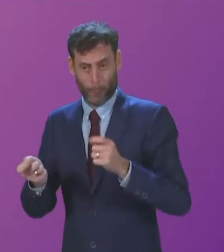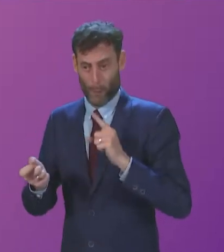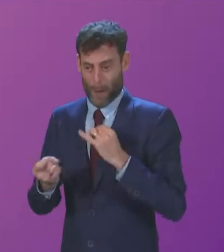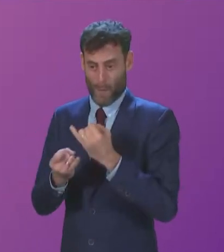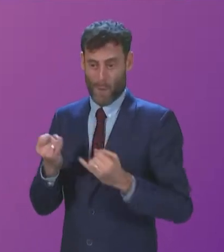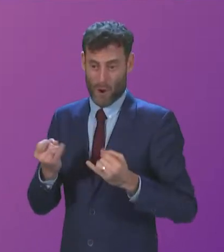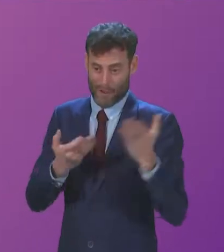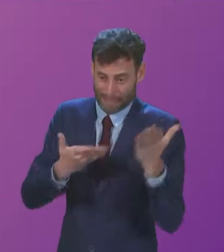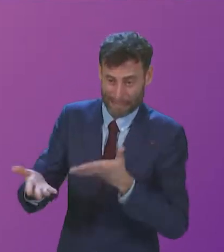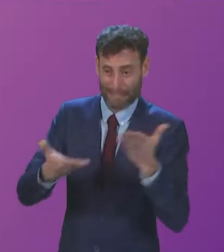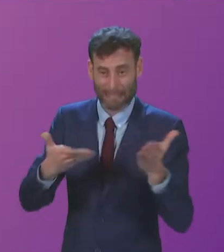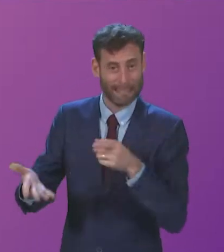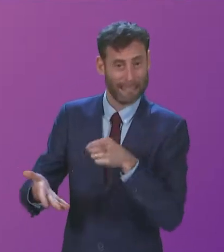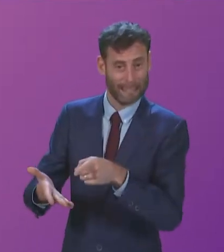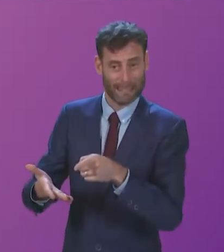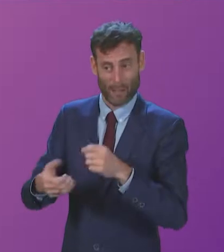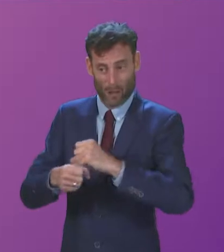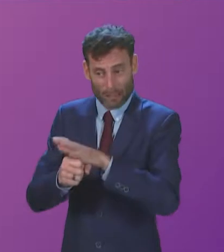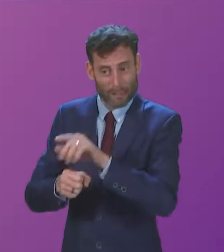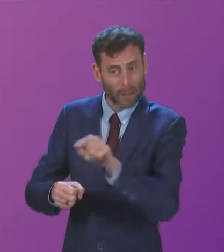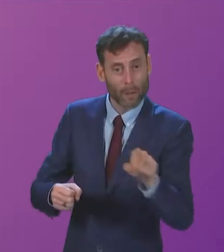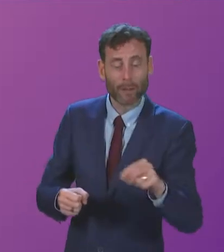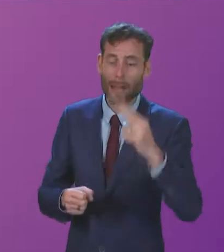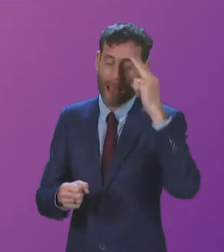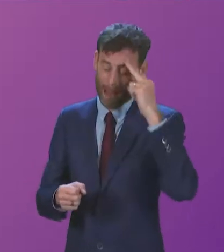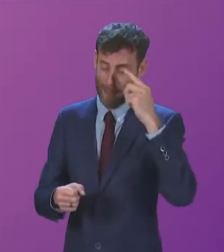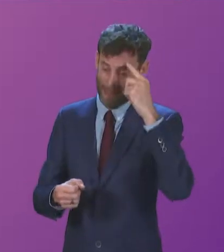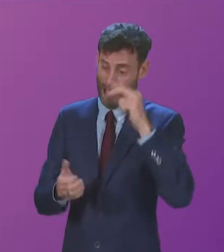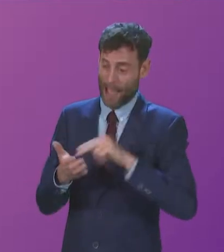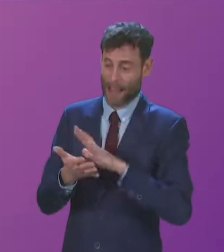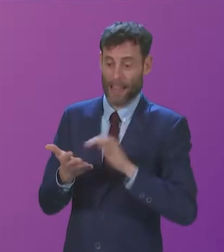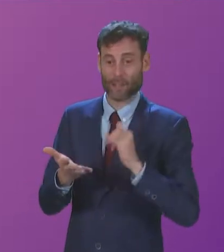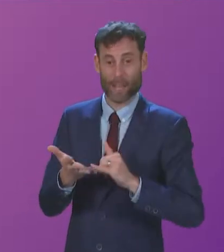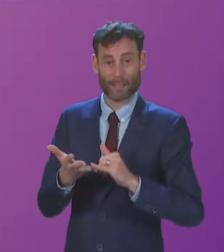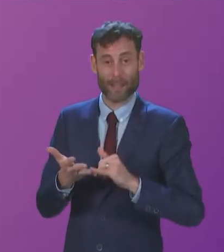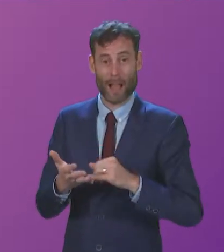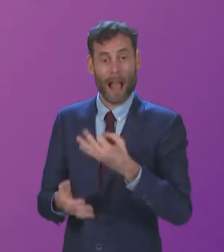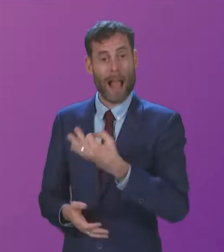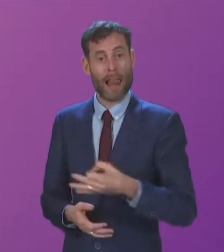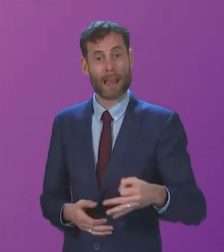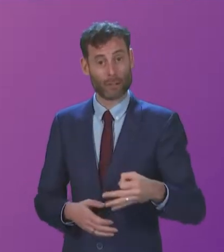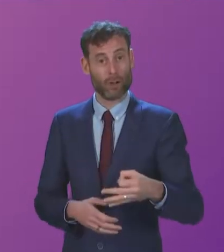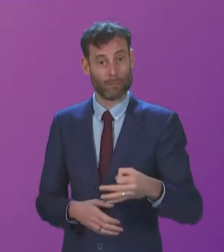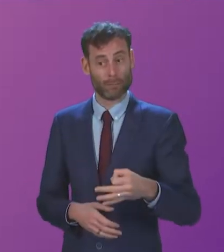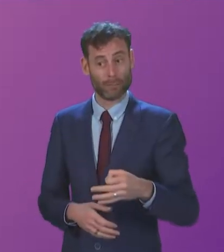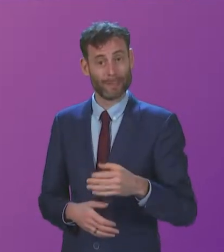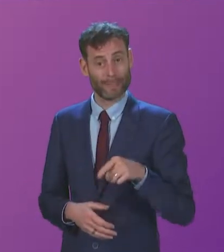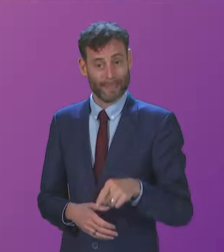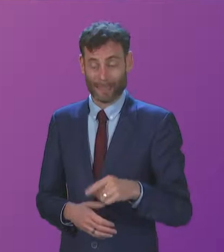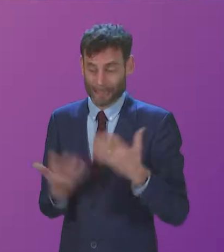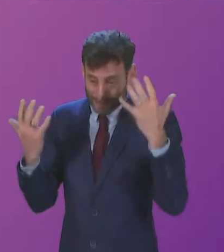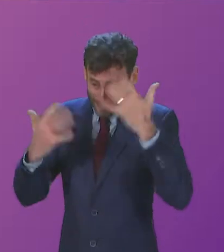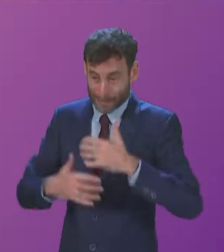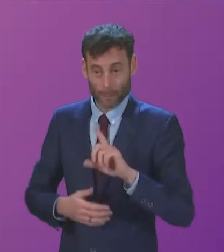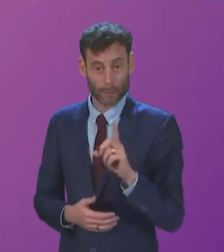Does the Cabinet Secretary agree with NHS Lanarkt or staff that COVID is still with us, and the best thing that we all can do to